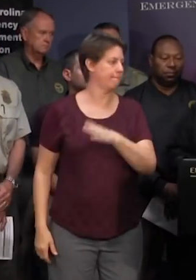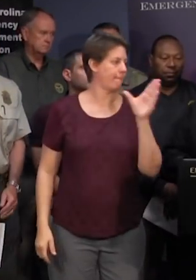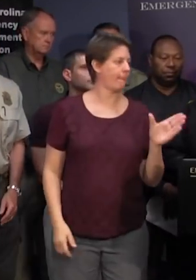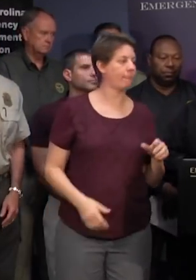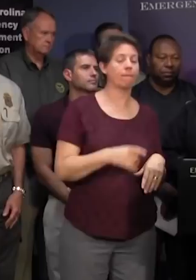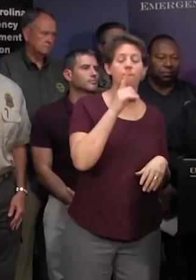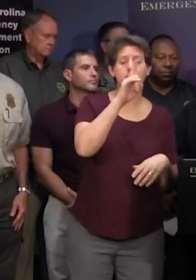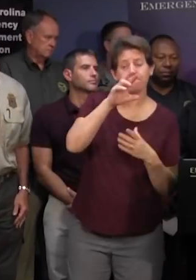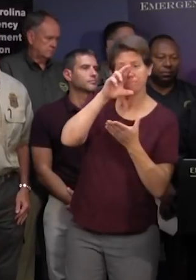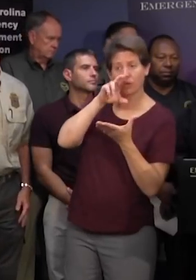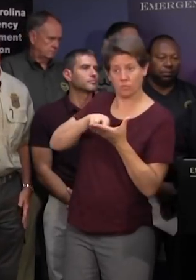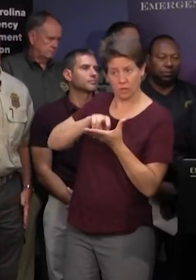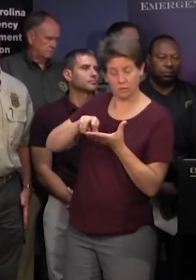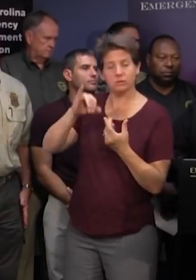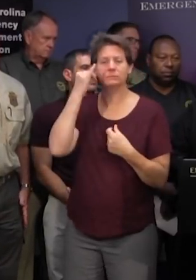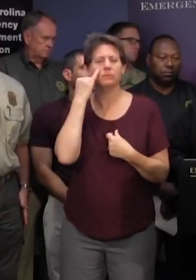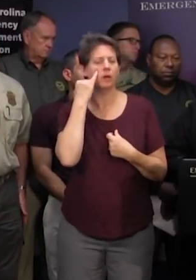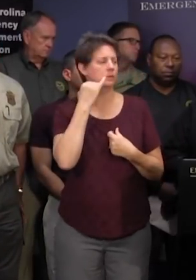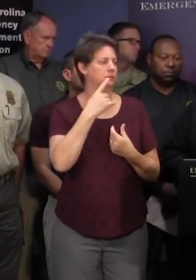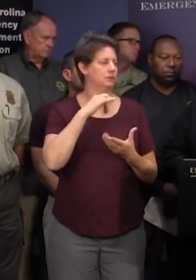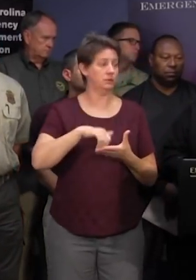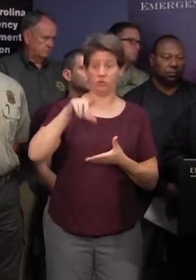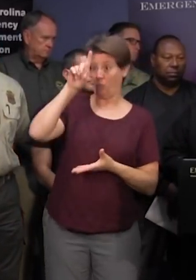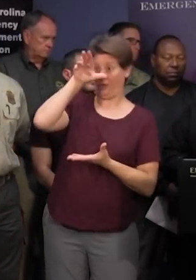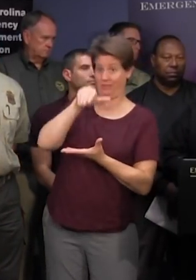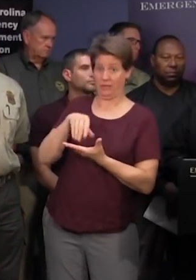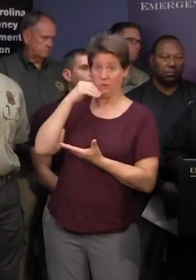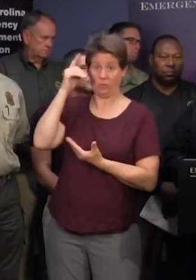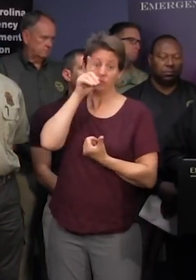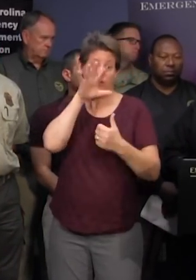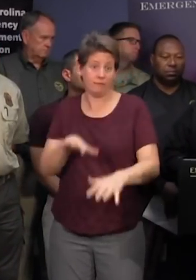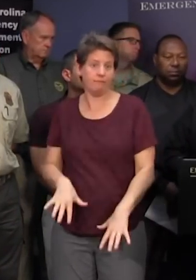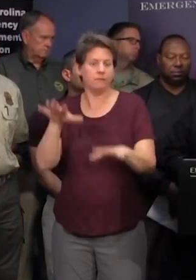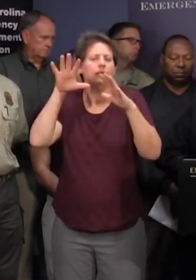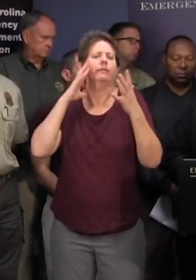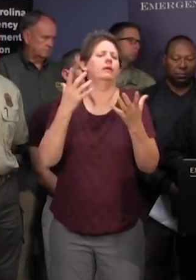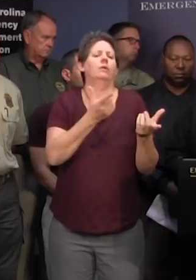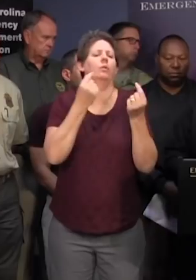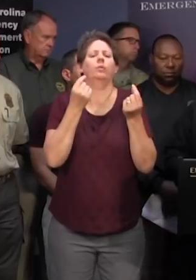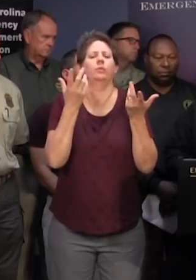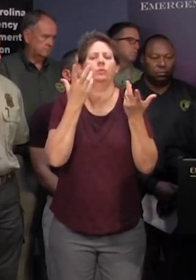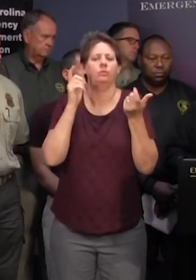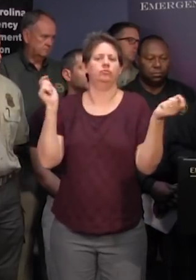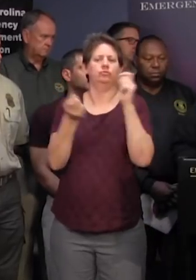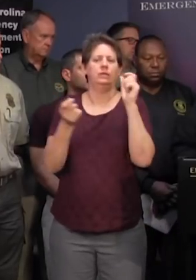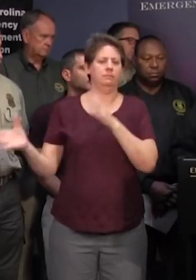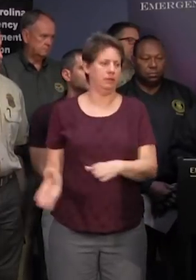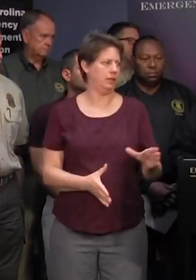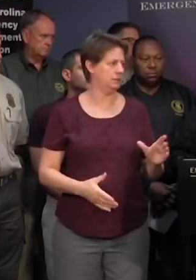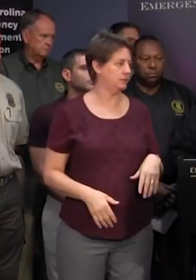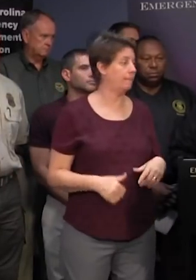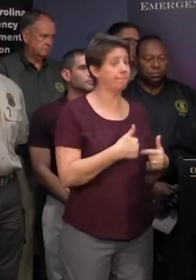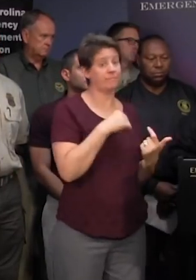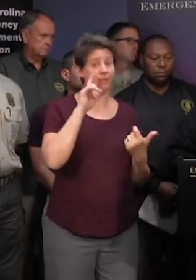research it shows that the possibility of those 1 000 homes being flooded how will you get guys then kind of re-strategized i'd like to get the